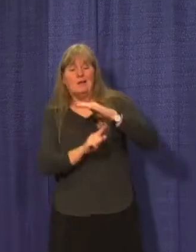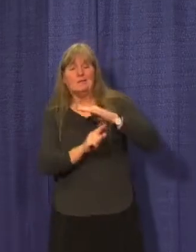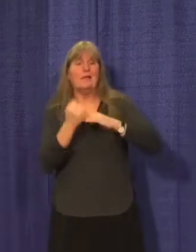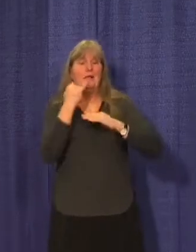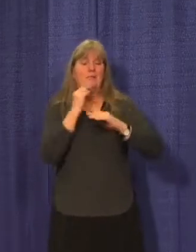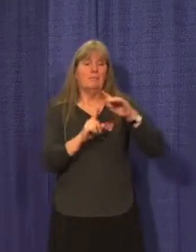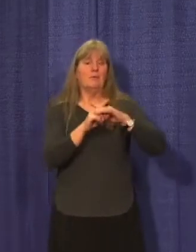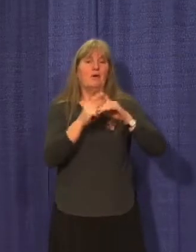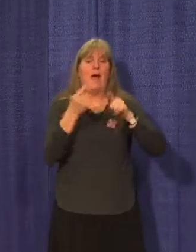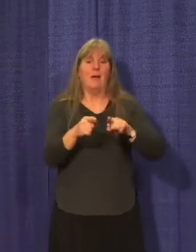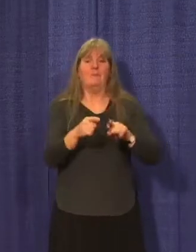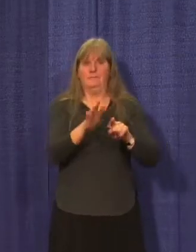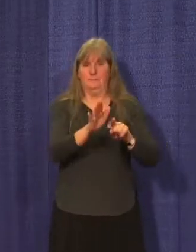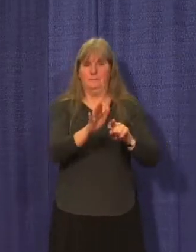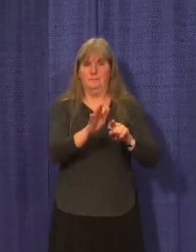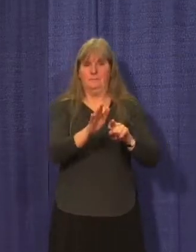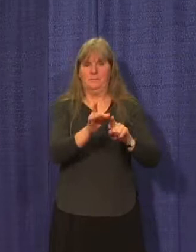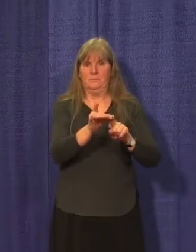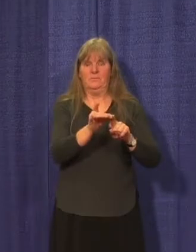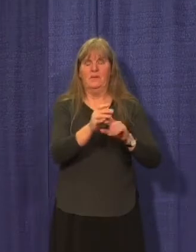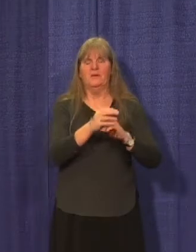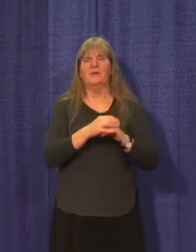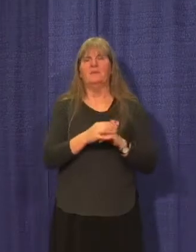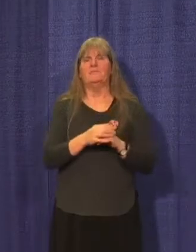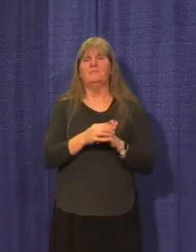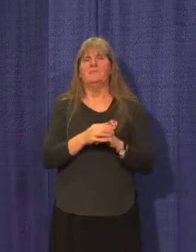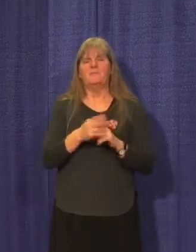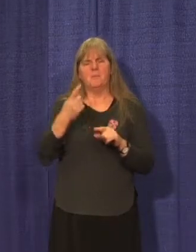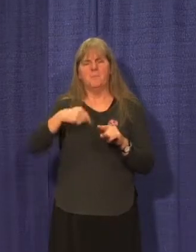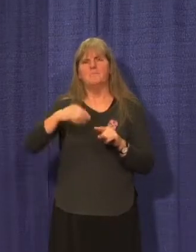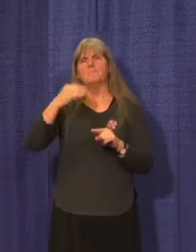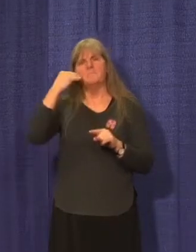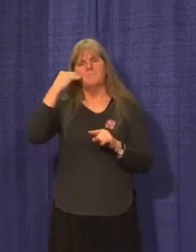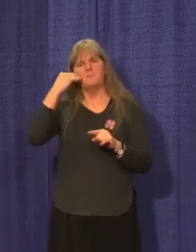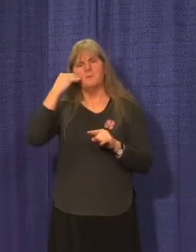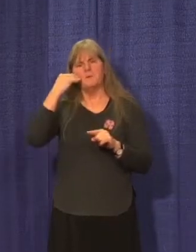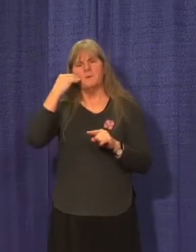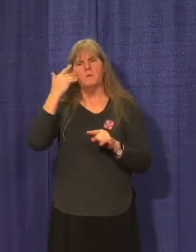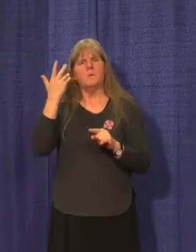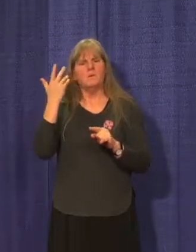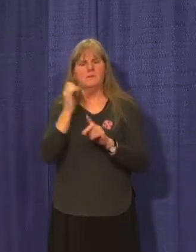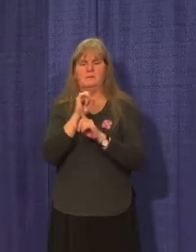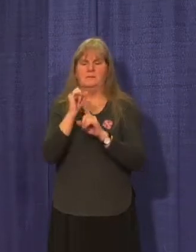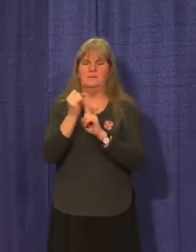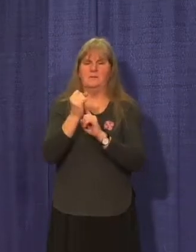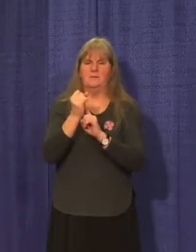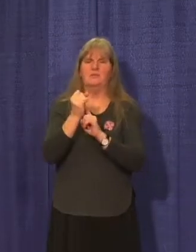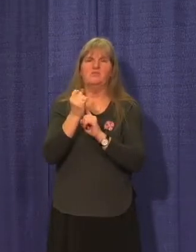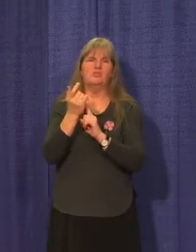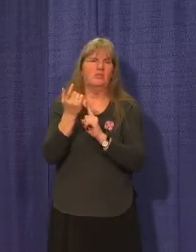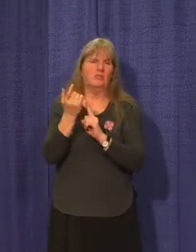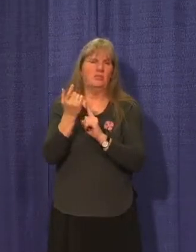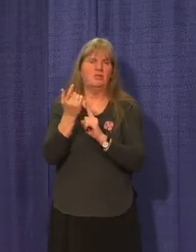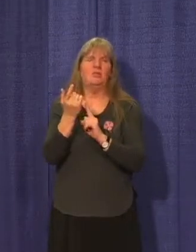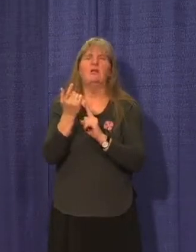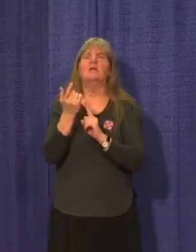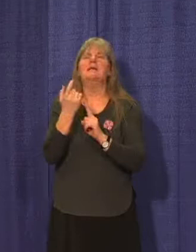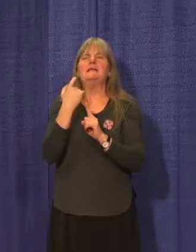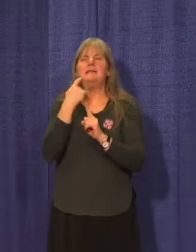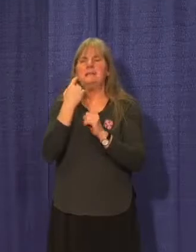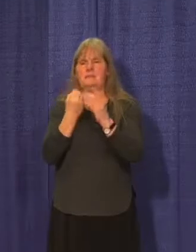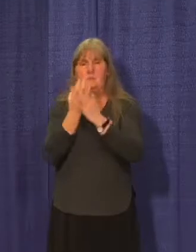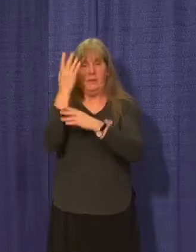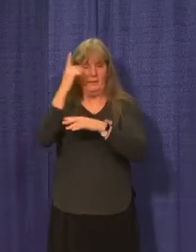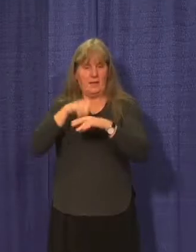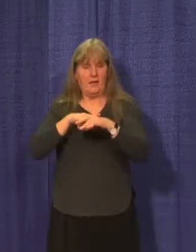to be a positive case. We are well aware of the situation when schools needed to be closed in the spring, and our goal,